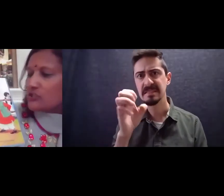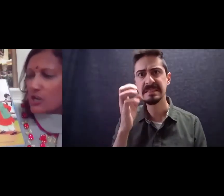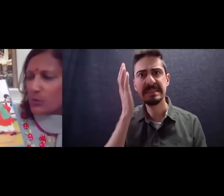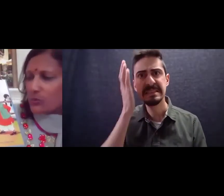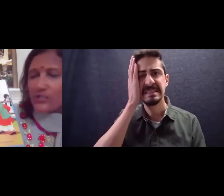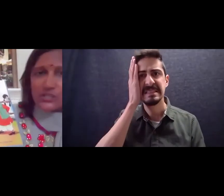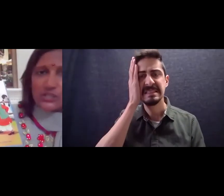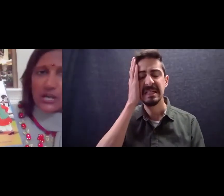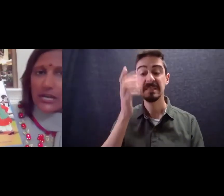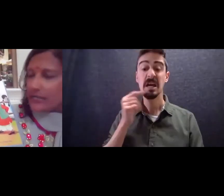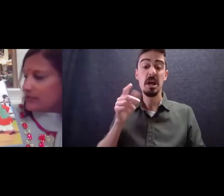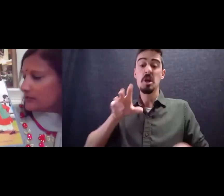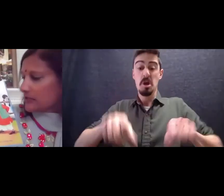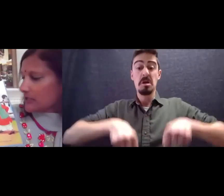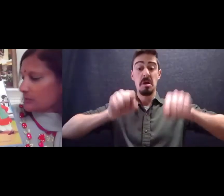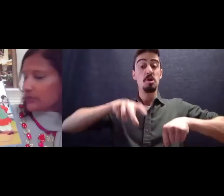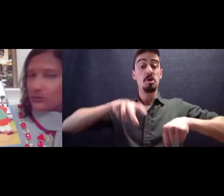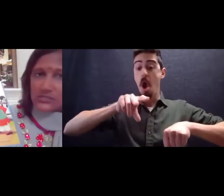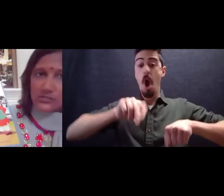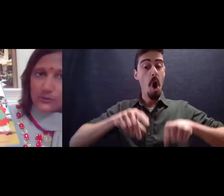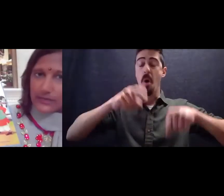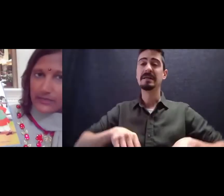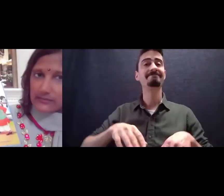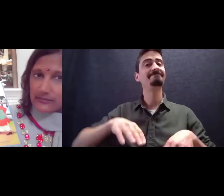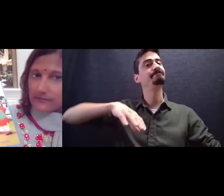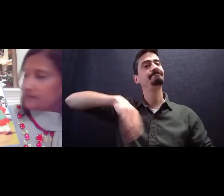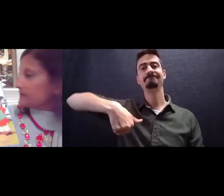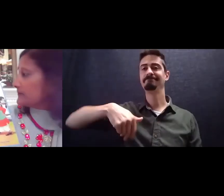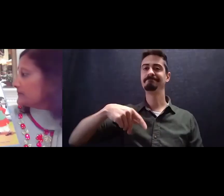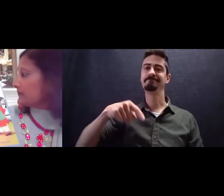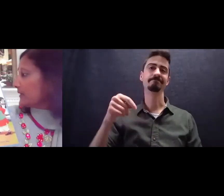no Raja cried but it was too late